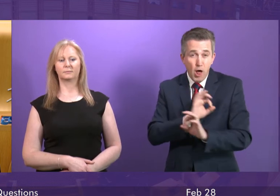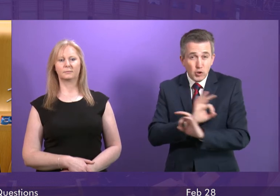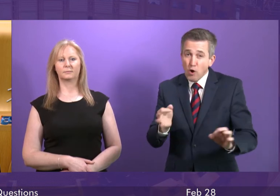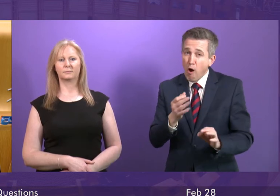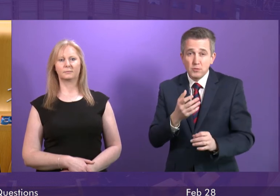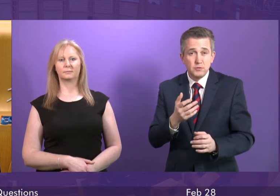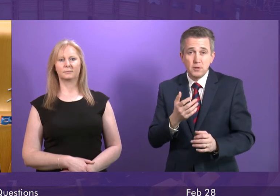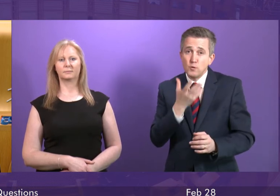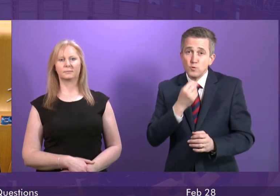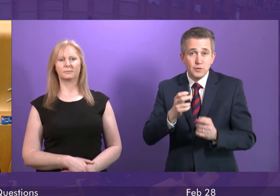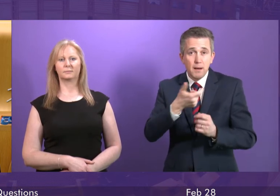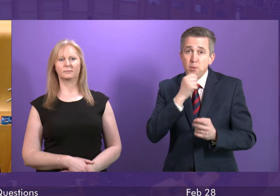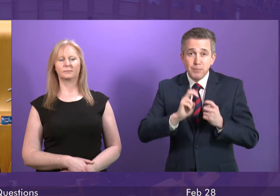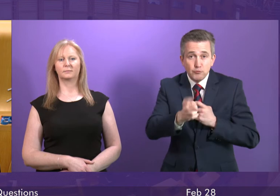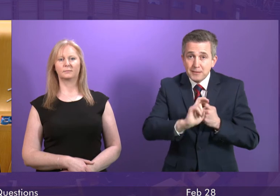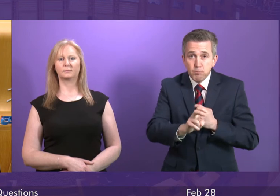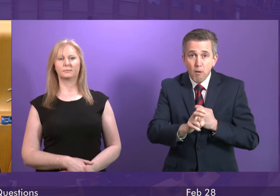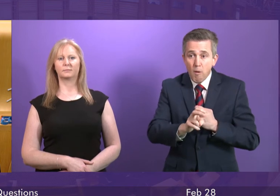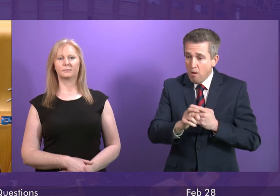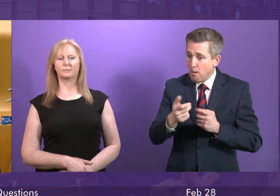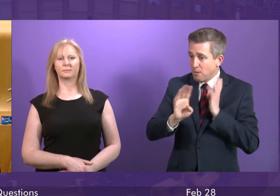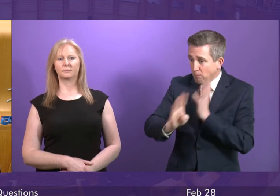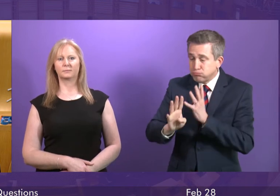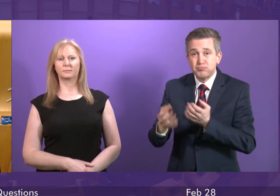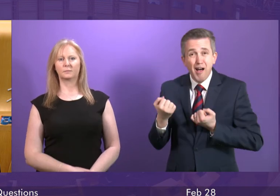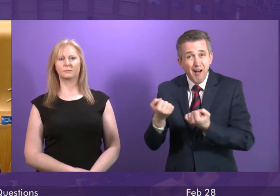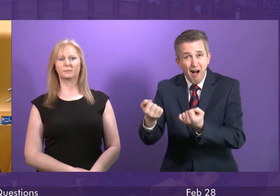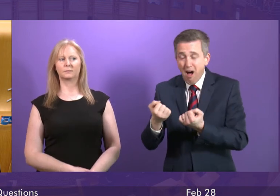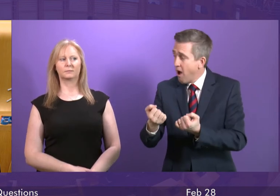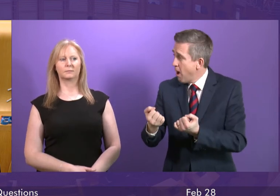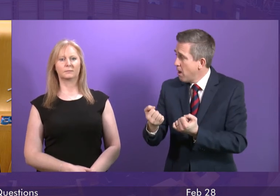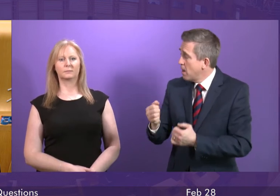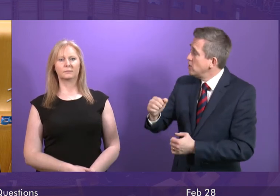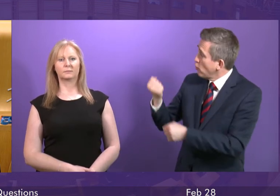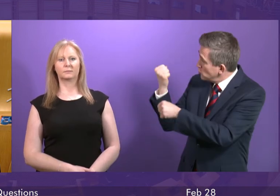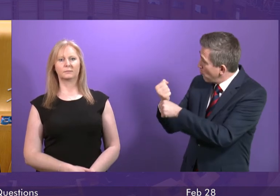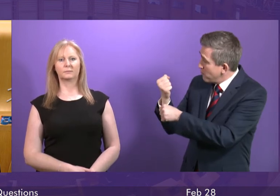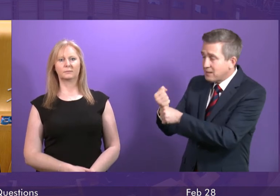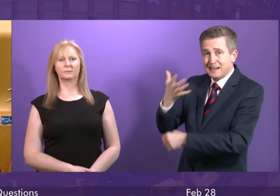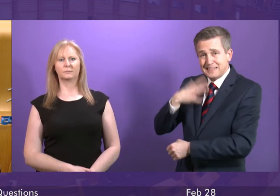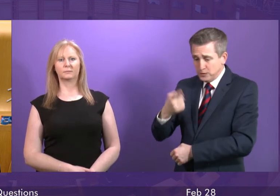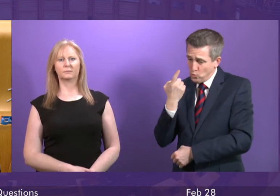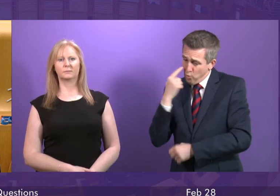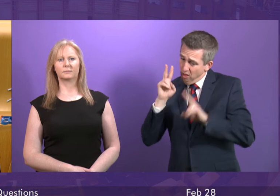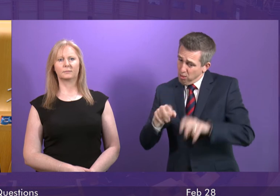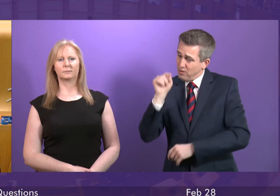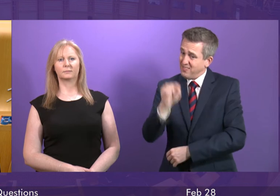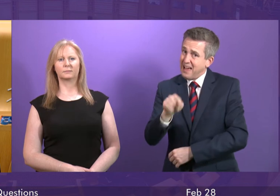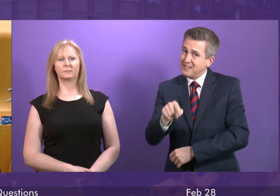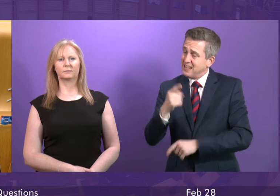toward car use when we should be going the other way. When will the government address the fundamental lack of any attempt at